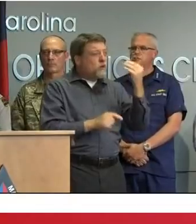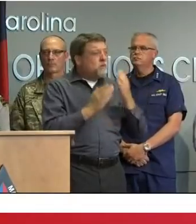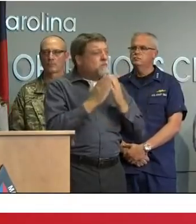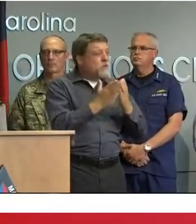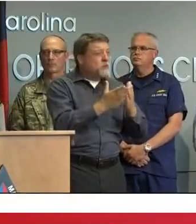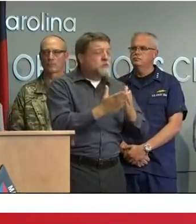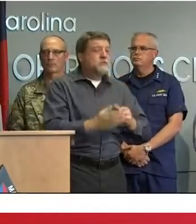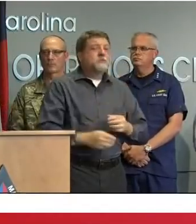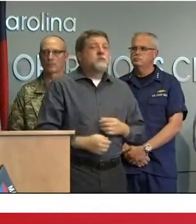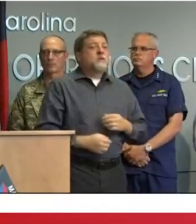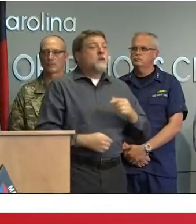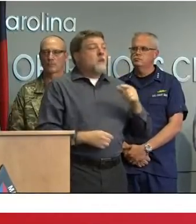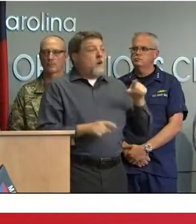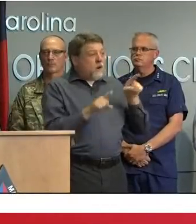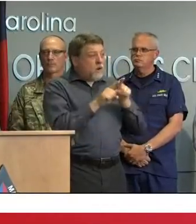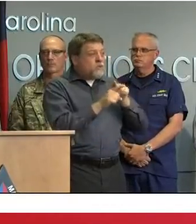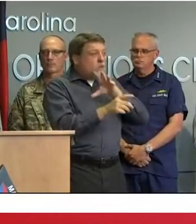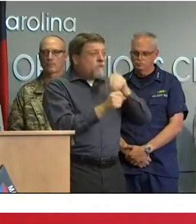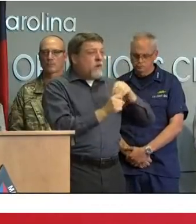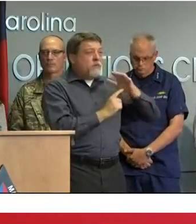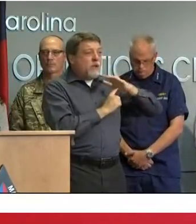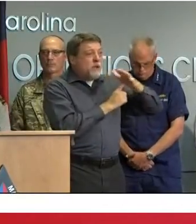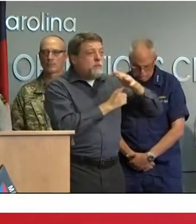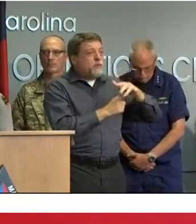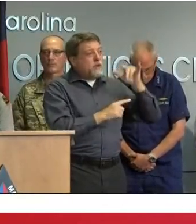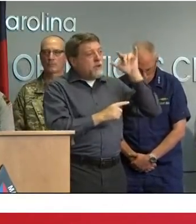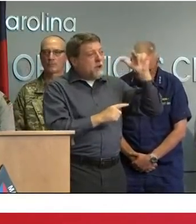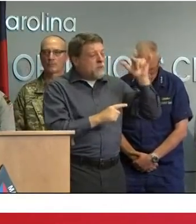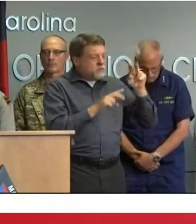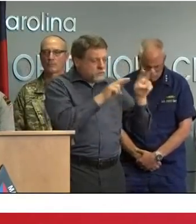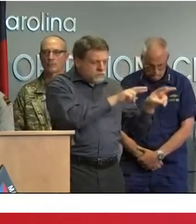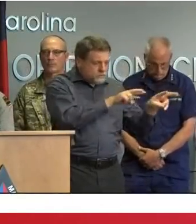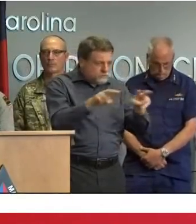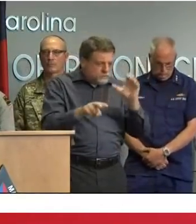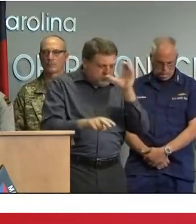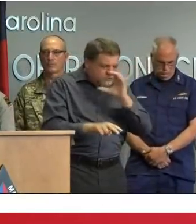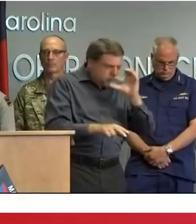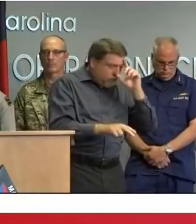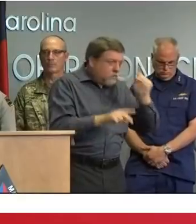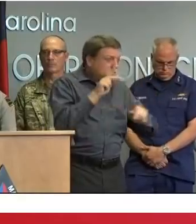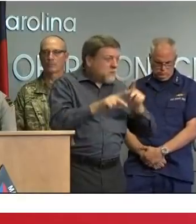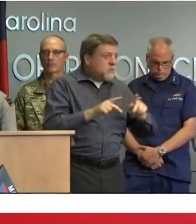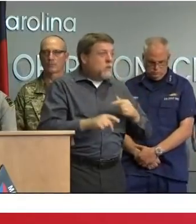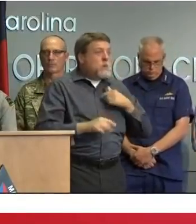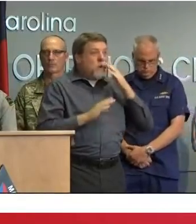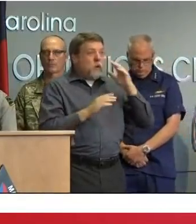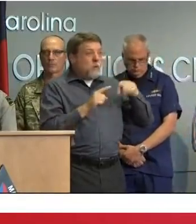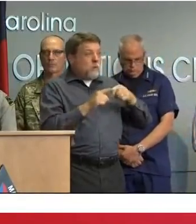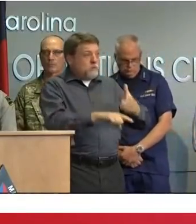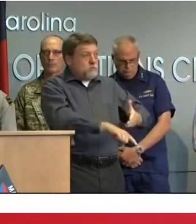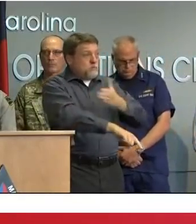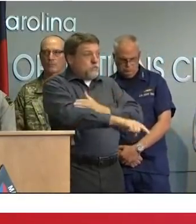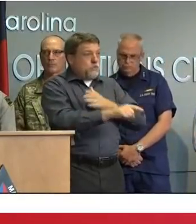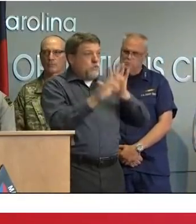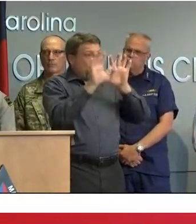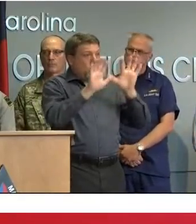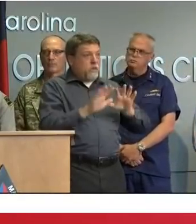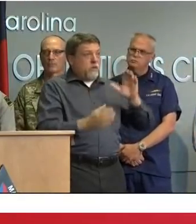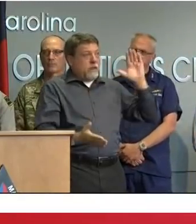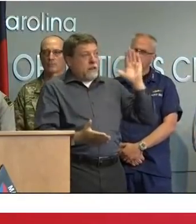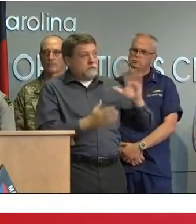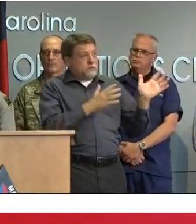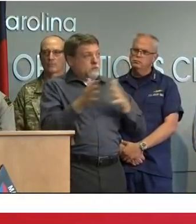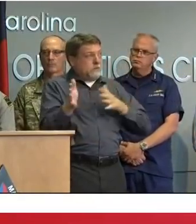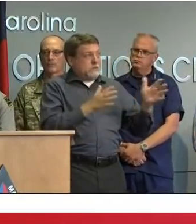have ongoing aviation search and rescue and as the weather improves we'll be able to get more aviation out there doing some more